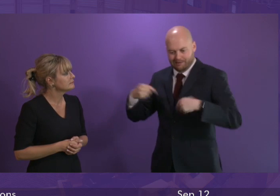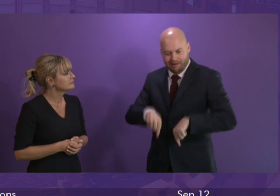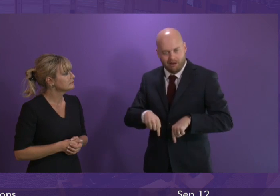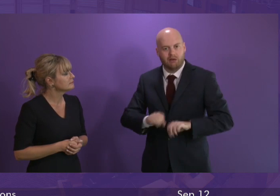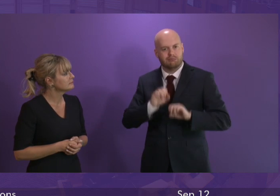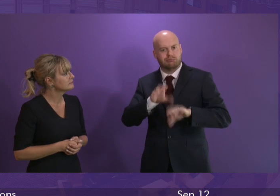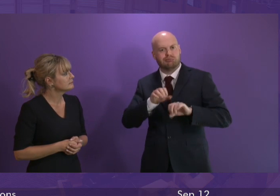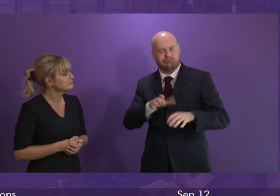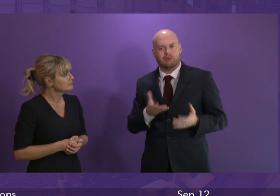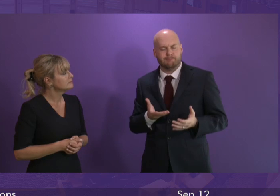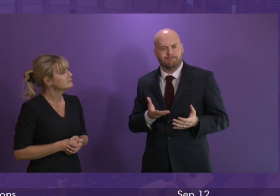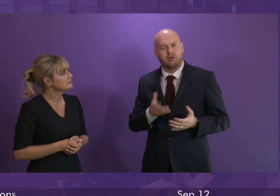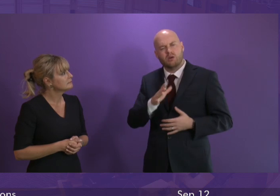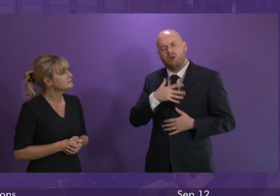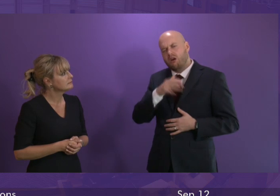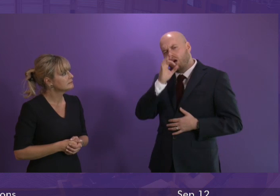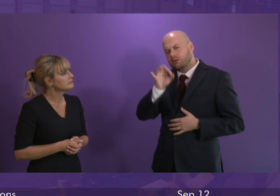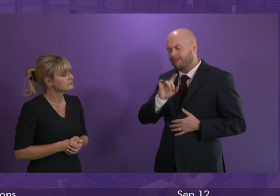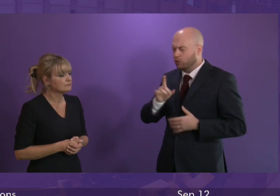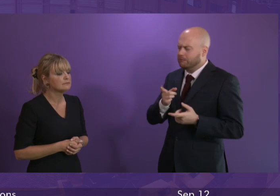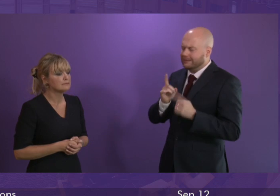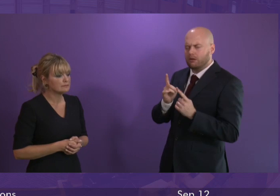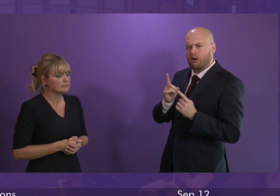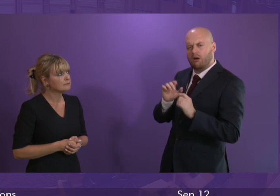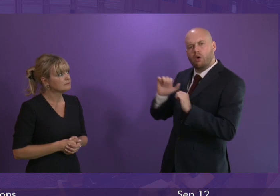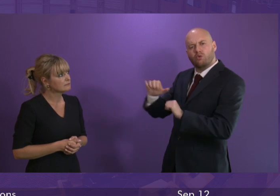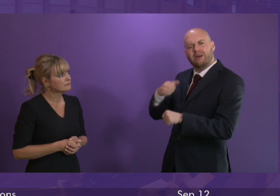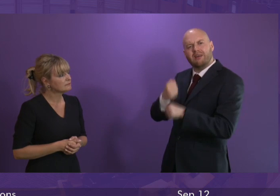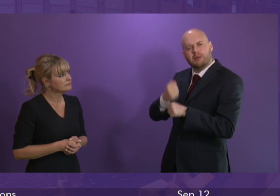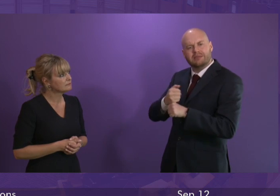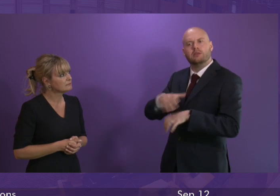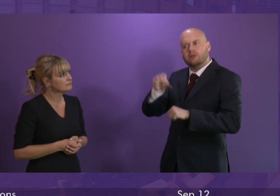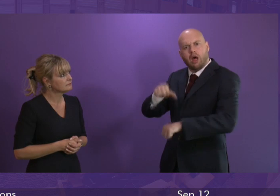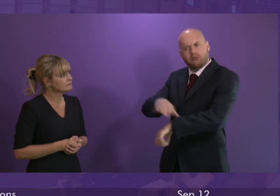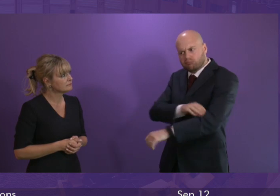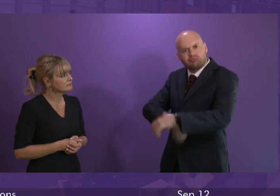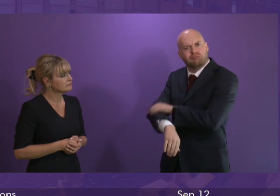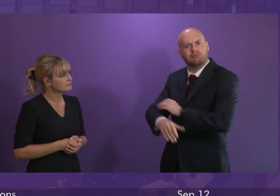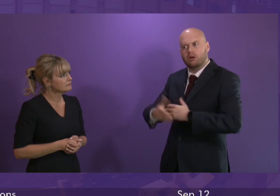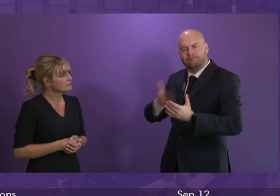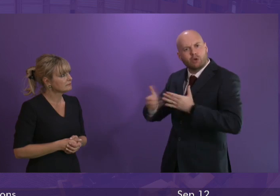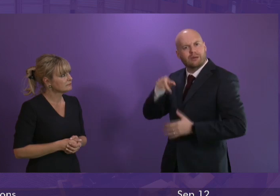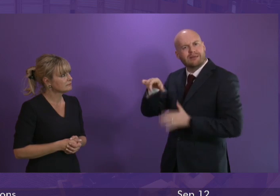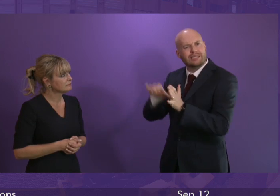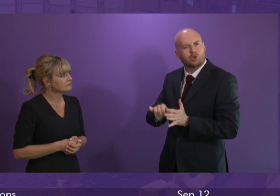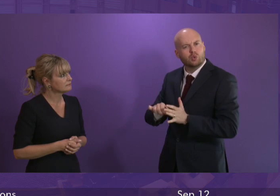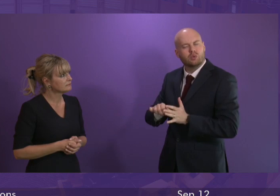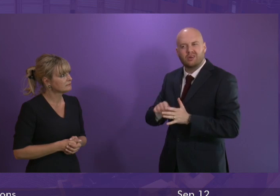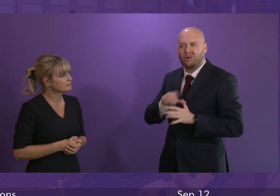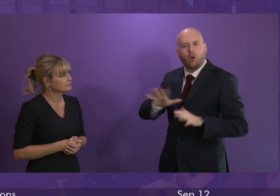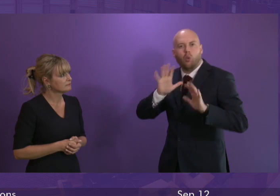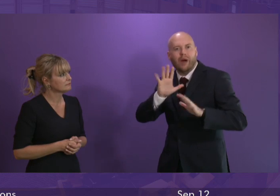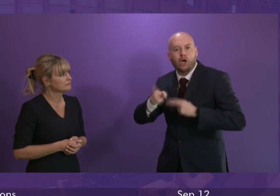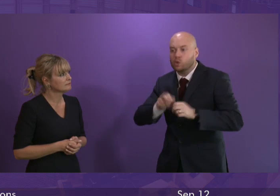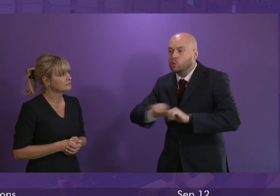journal so can I ask the first minister when her government will start to tackle this issue proactively rather than in reaction to bad headlines